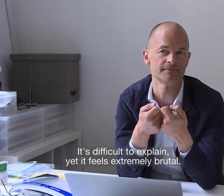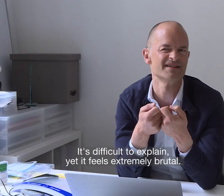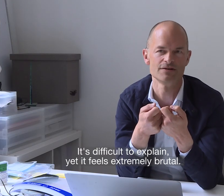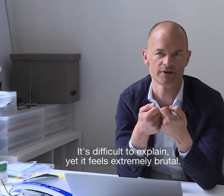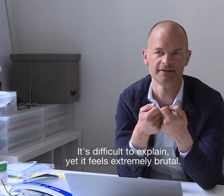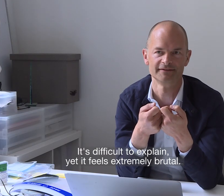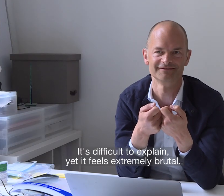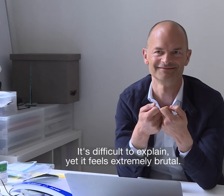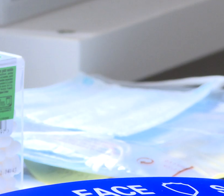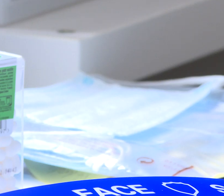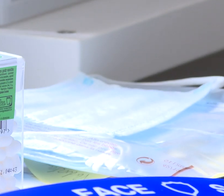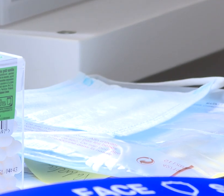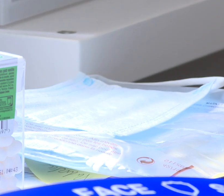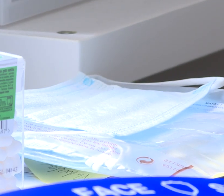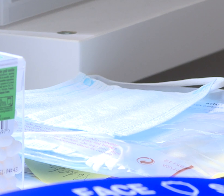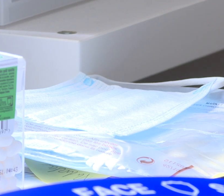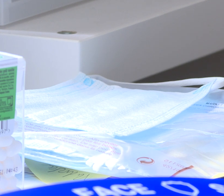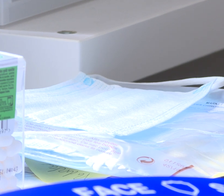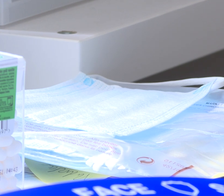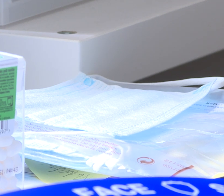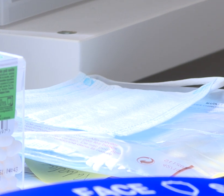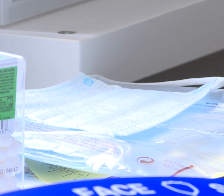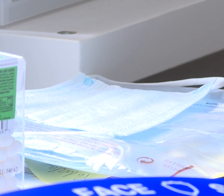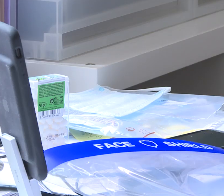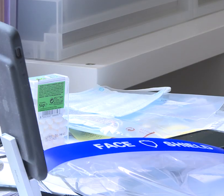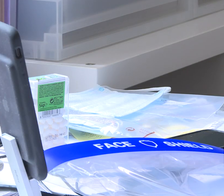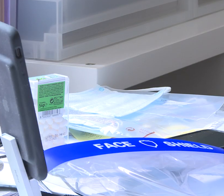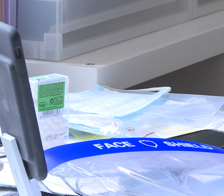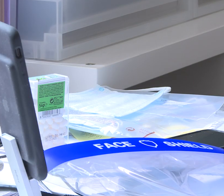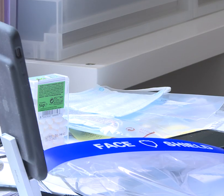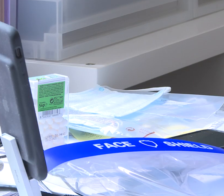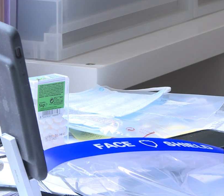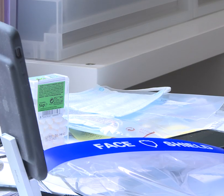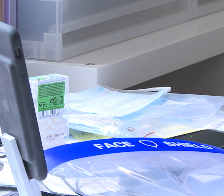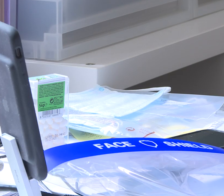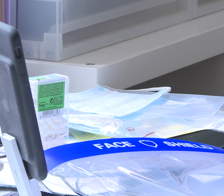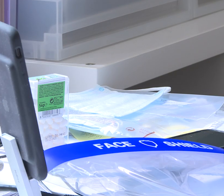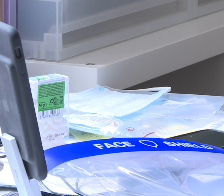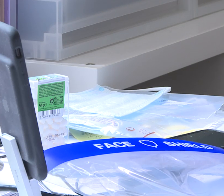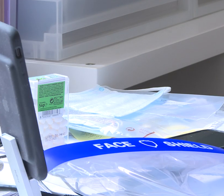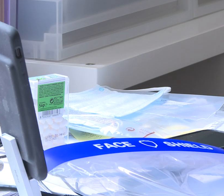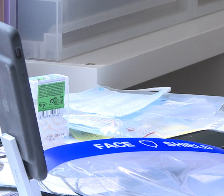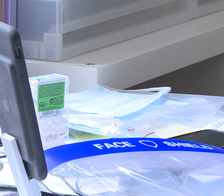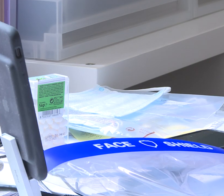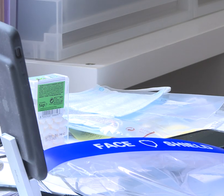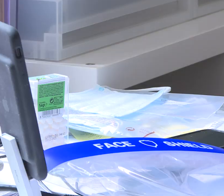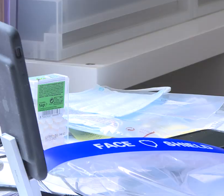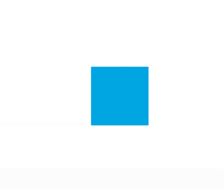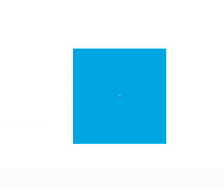He's in favour of transparent alternatives. Designer Anissa Mekrebesh has crowdfunded over 17 countries.